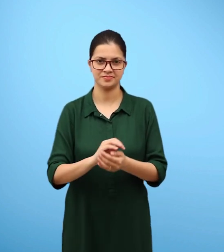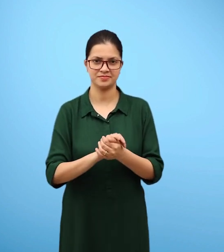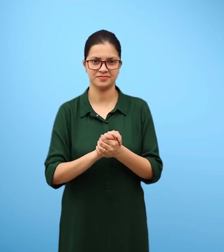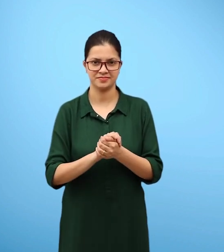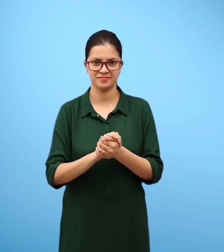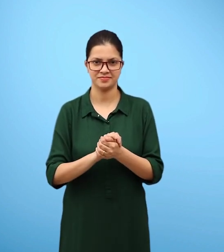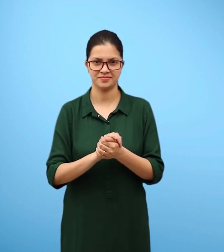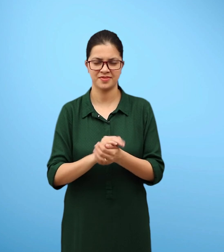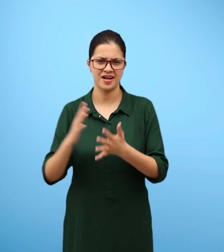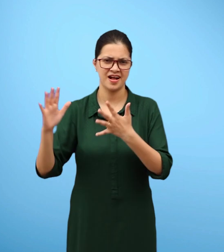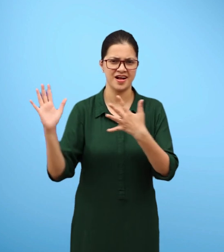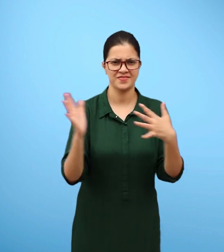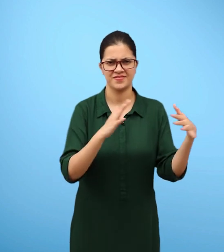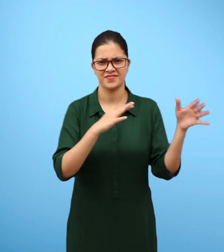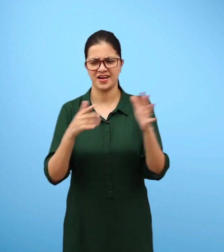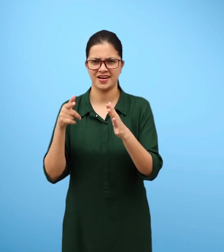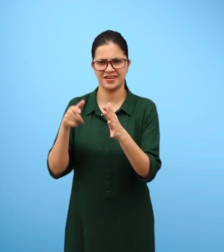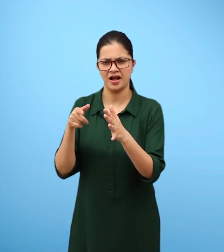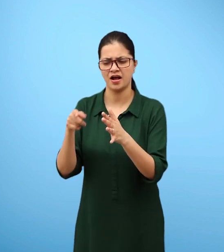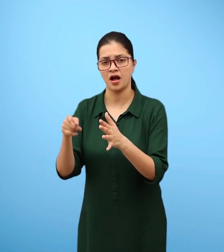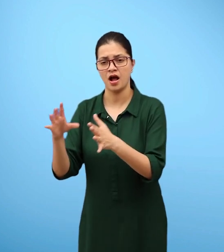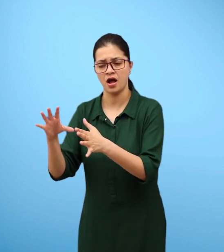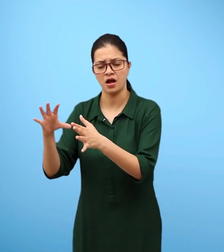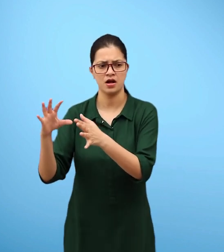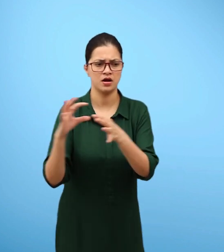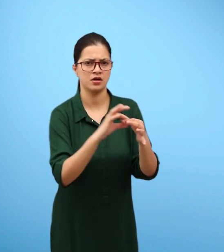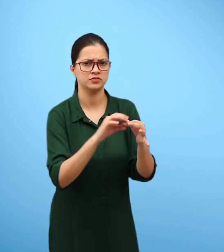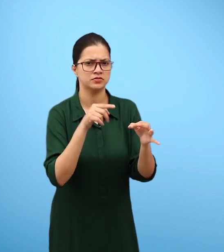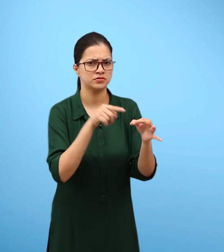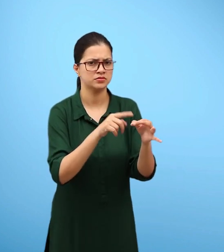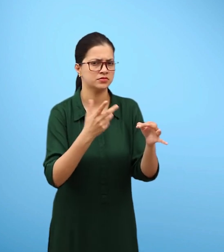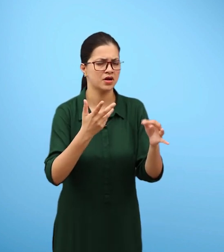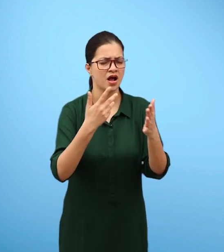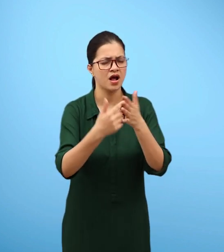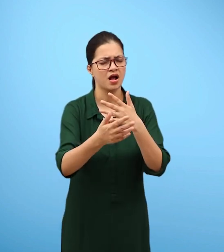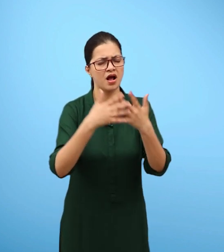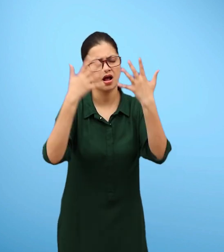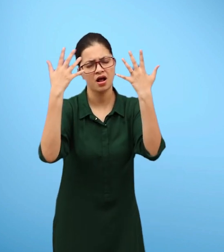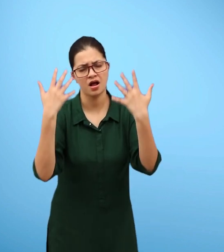8. List 5 activities that are possible due to the presence of air.